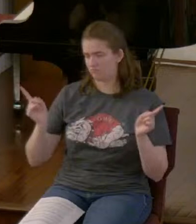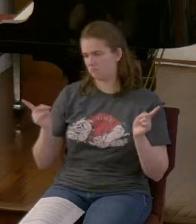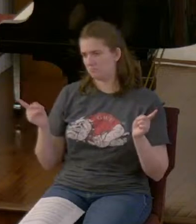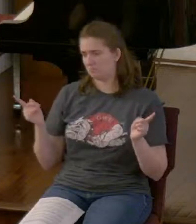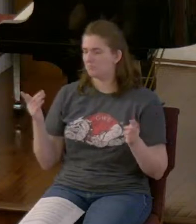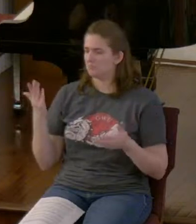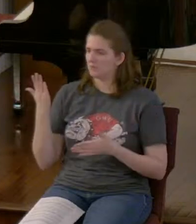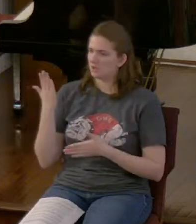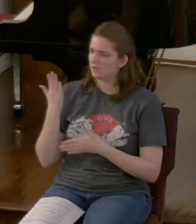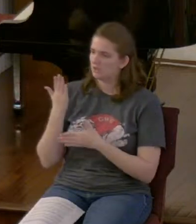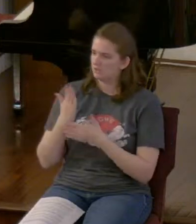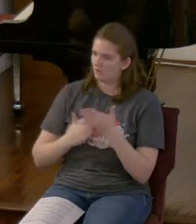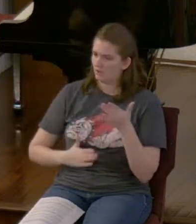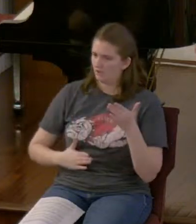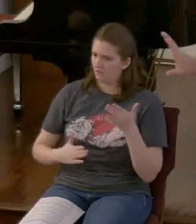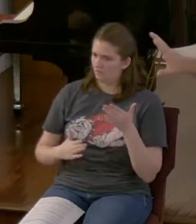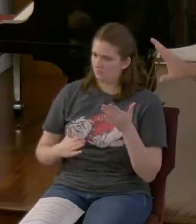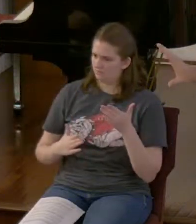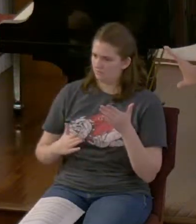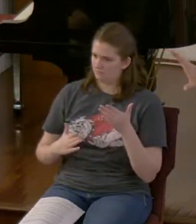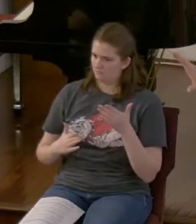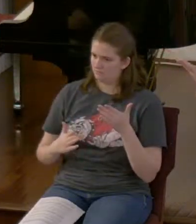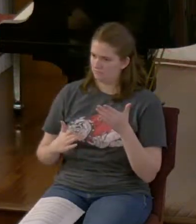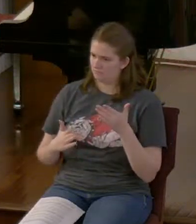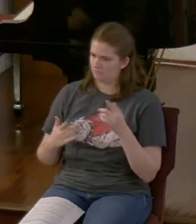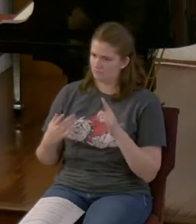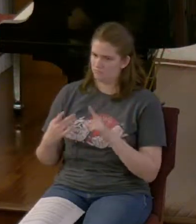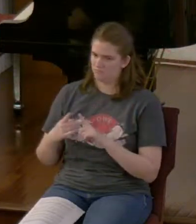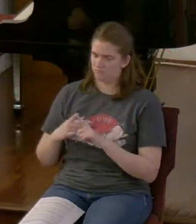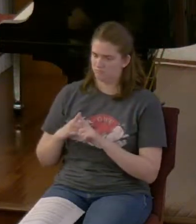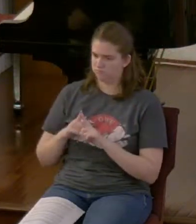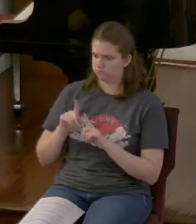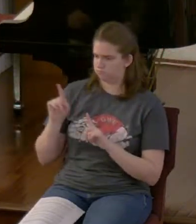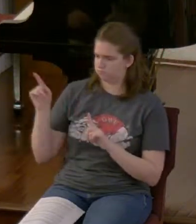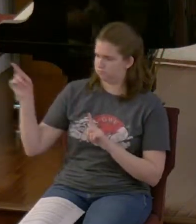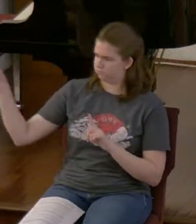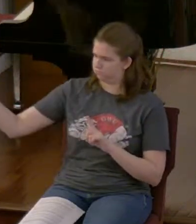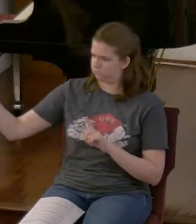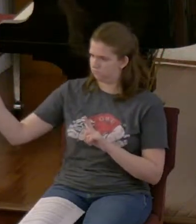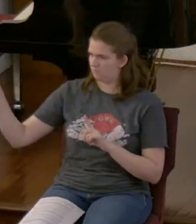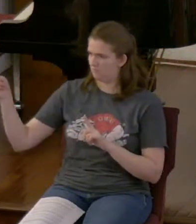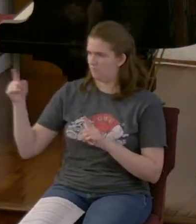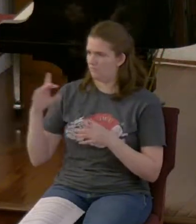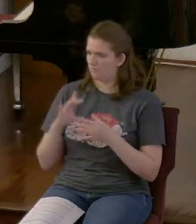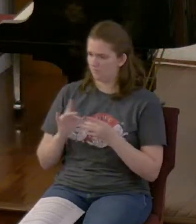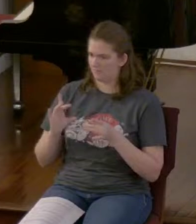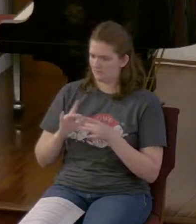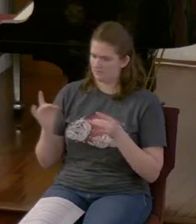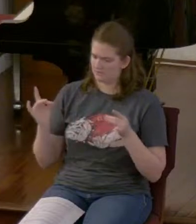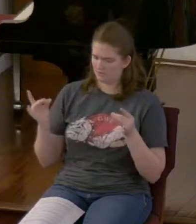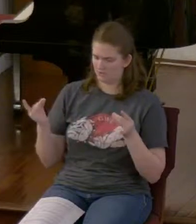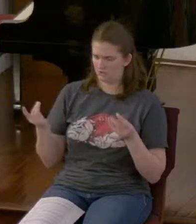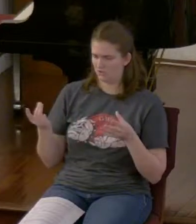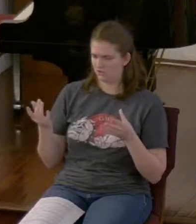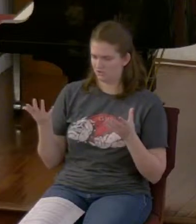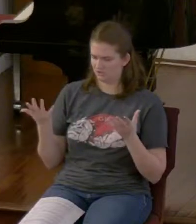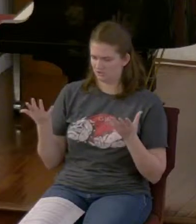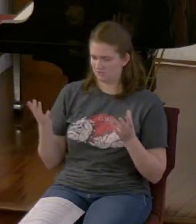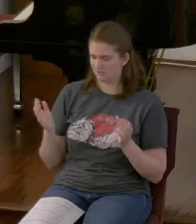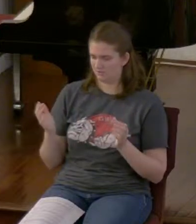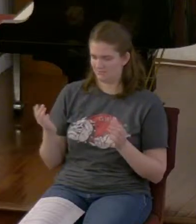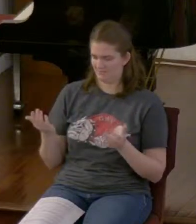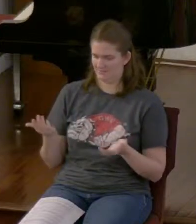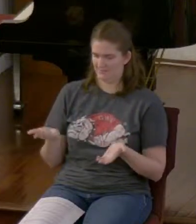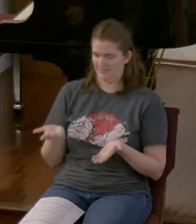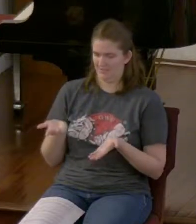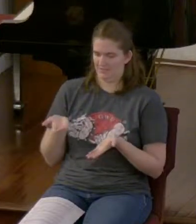some of them have gone way too far and they watered down the message but what I am learning as I'm learning